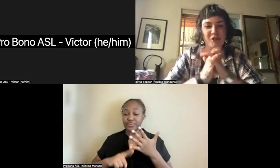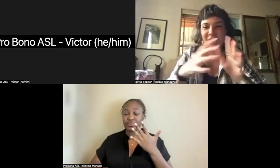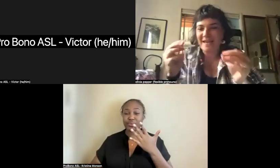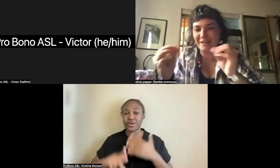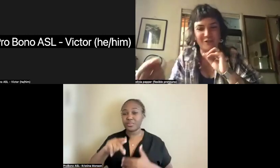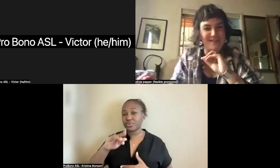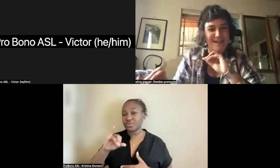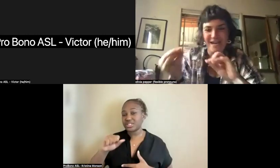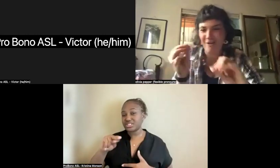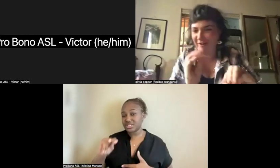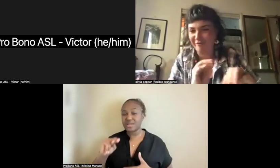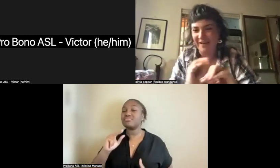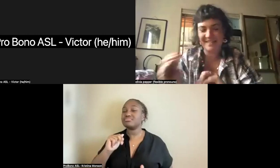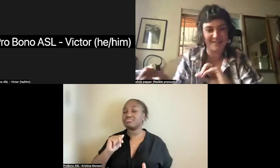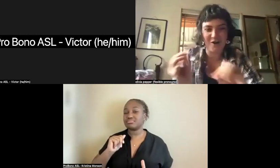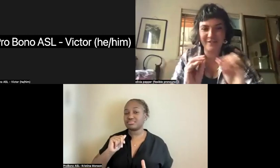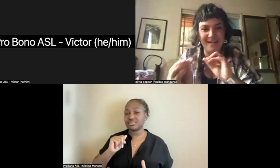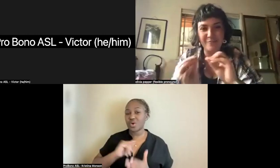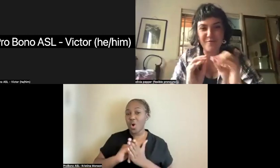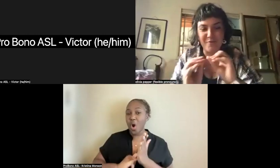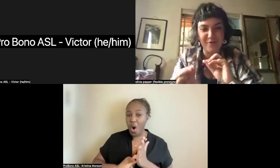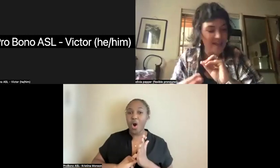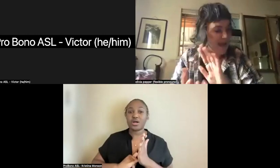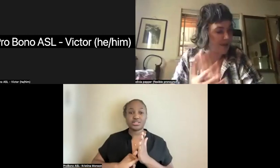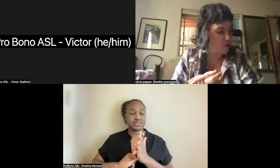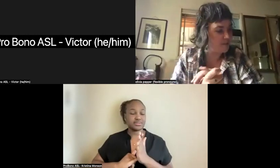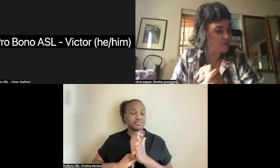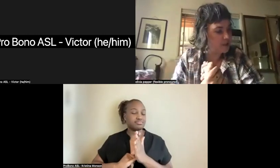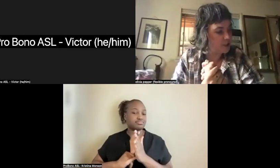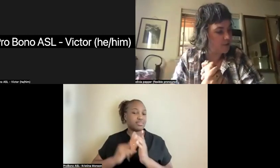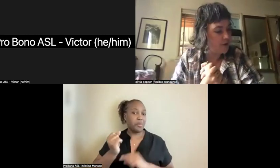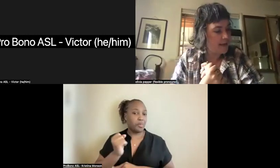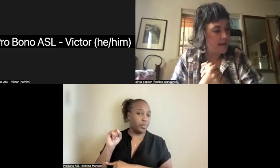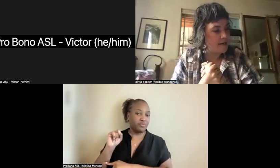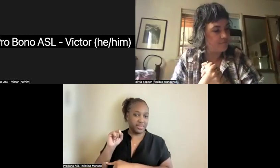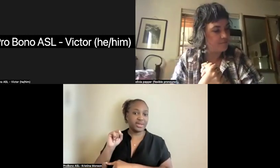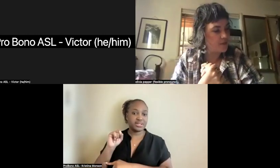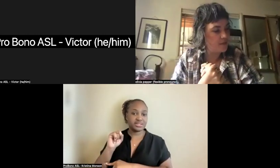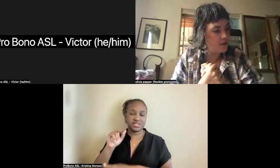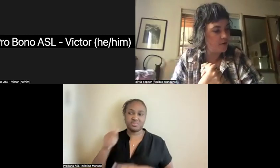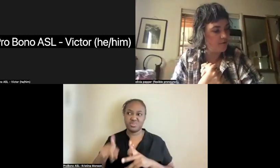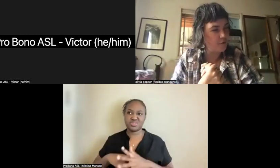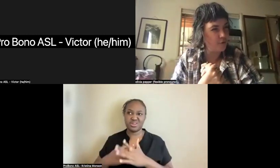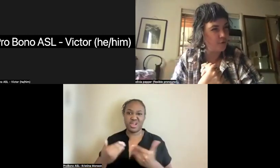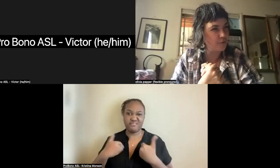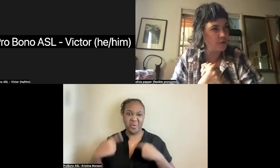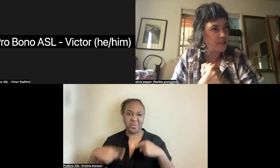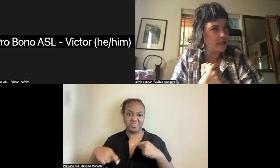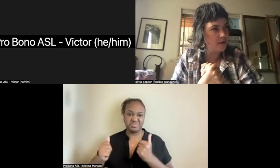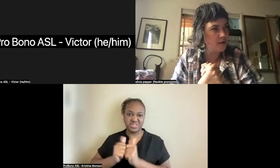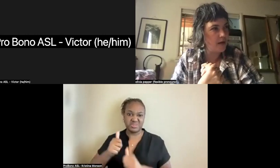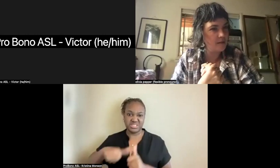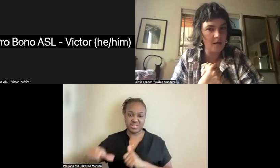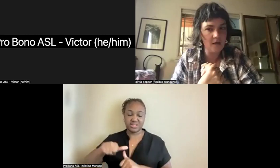changed name and face as often as people had arguments with each other. Um, theater of cruelty,